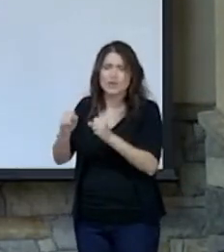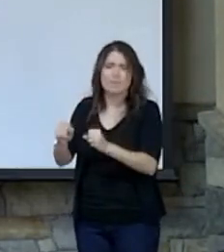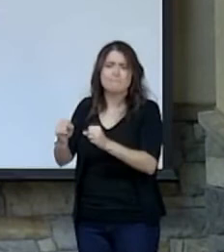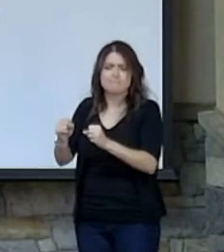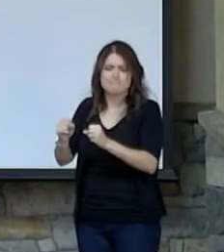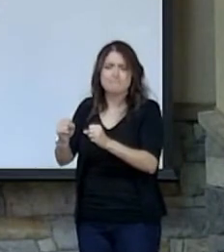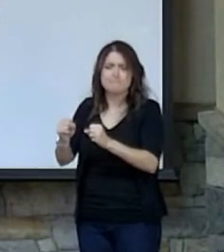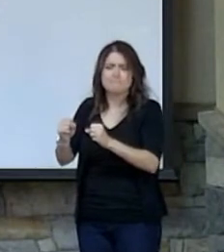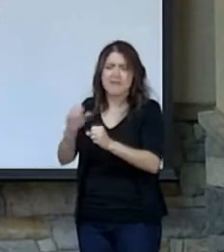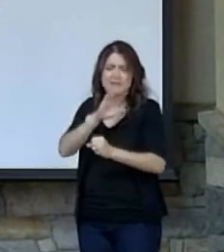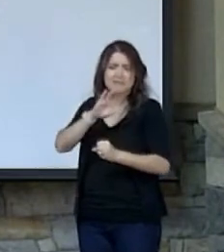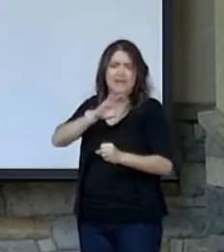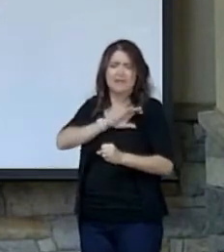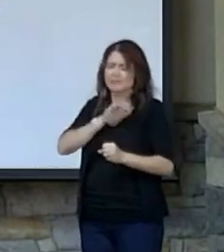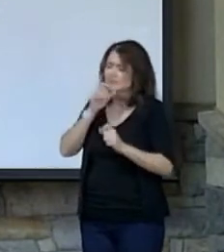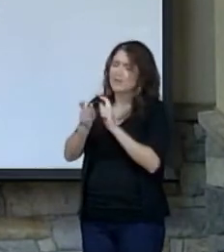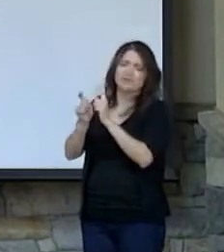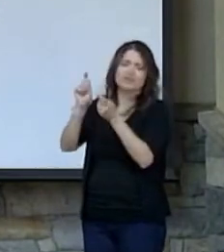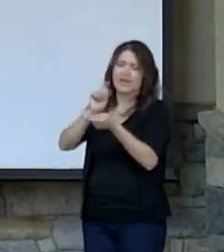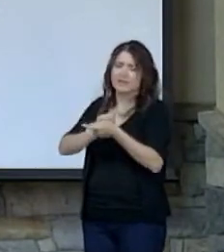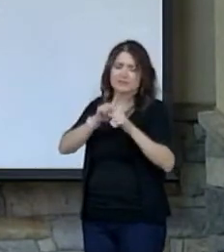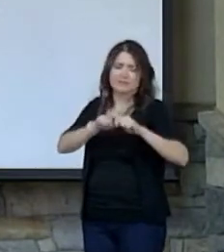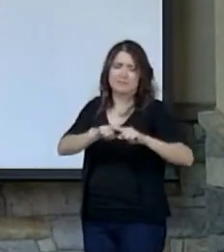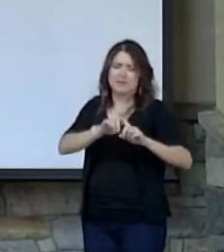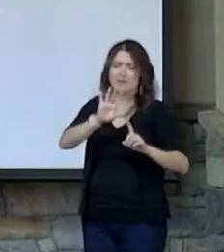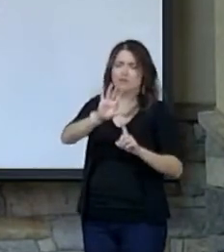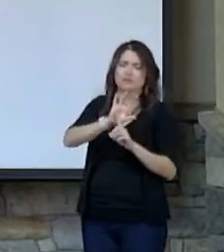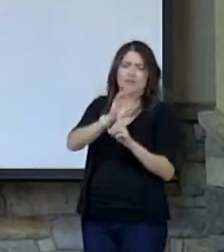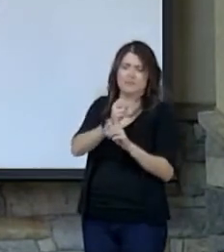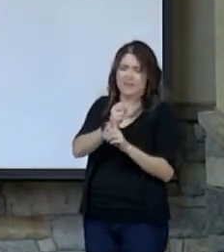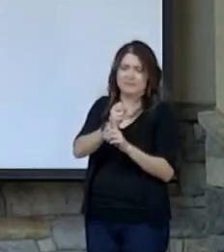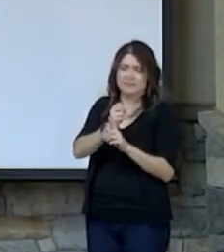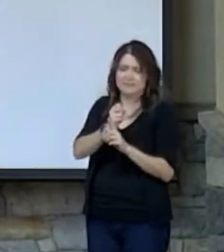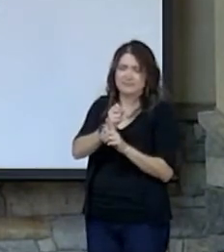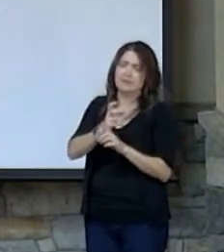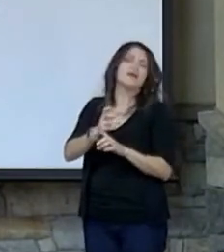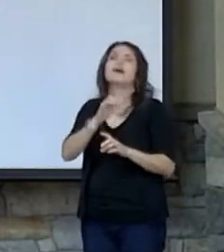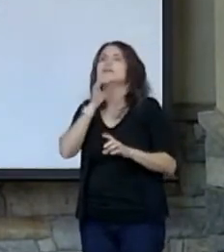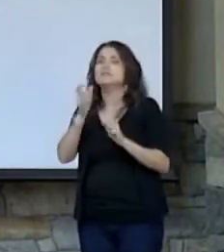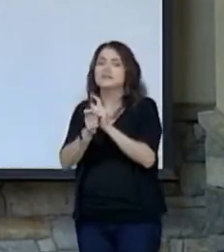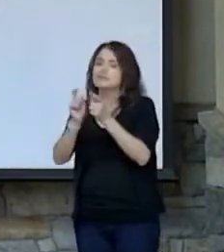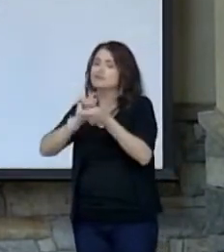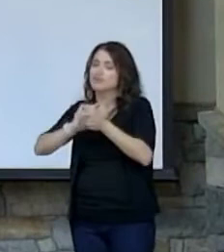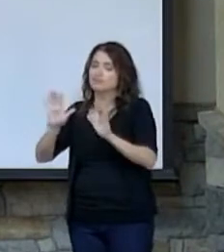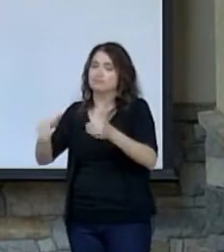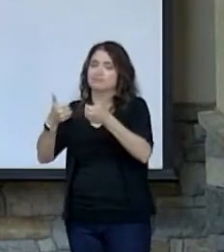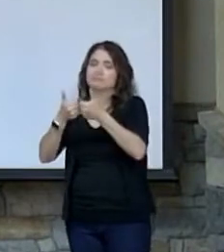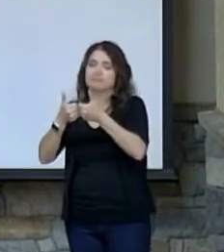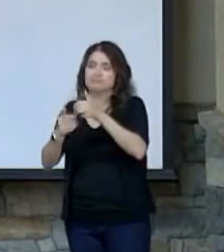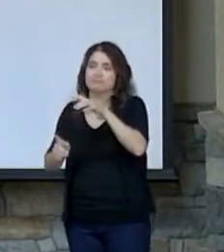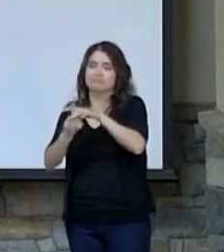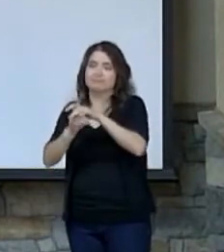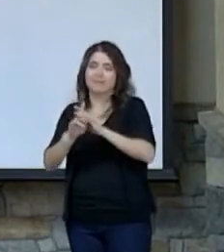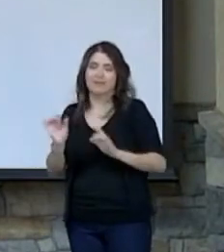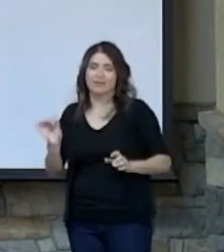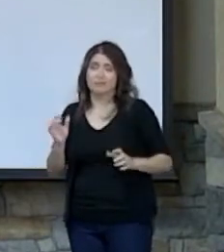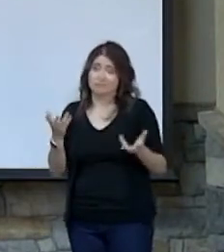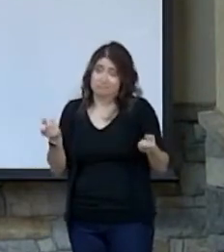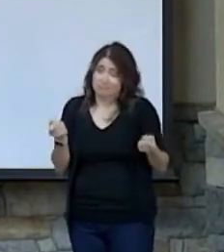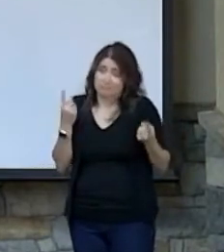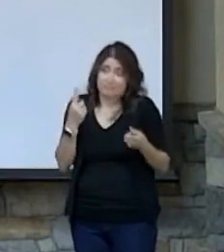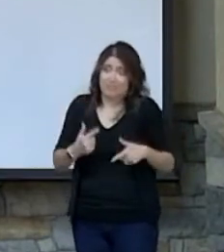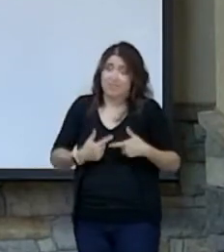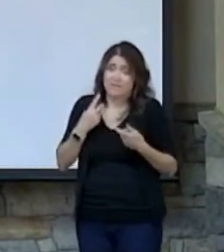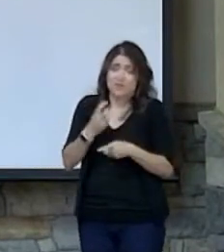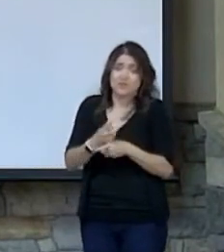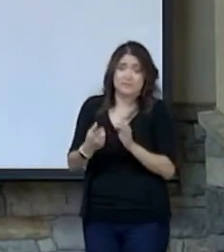attributes doesn't change based on circumstances. And it doesn't change with difficulties. Life gets hard sometimes.